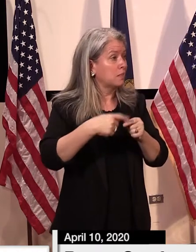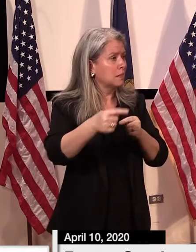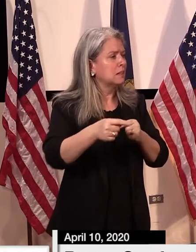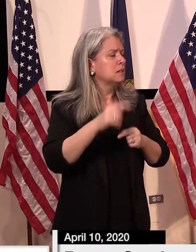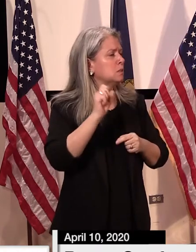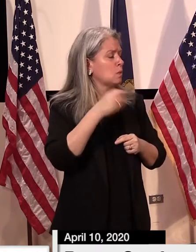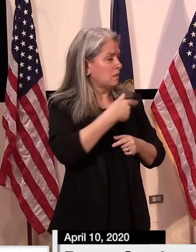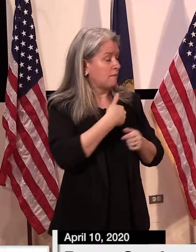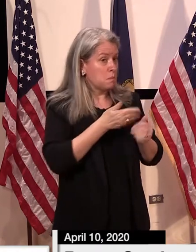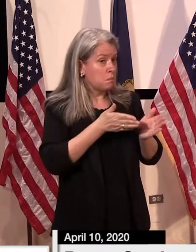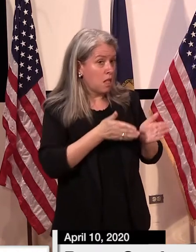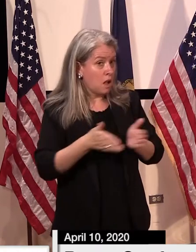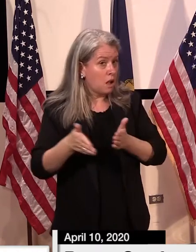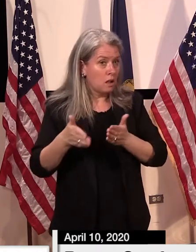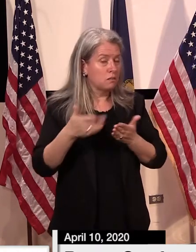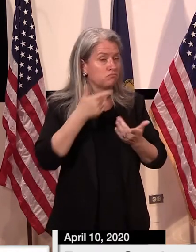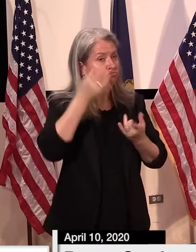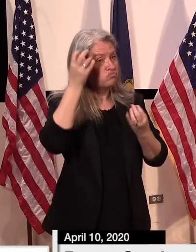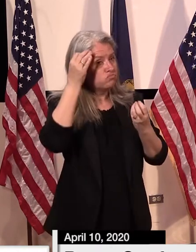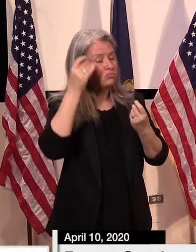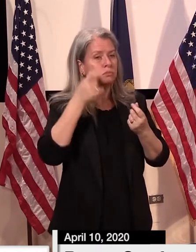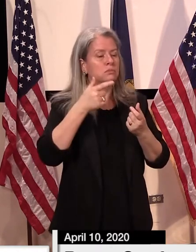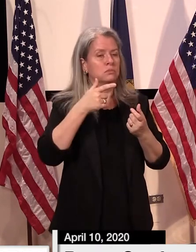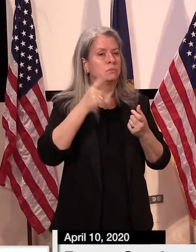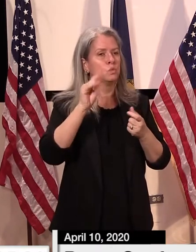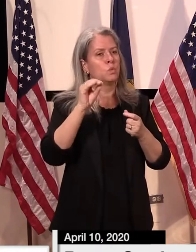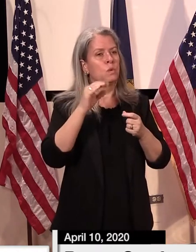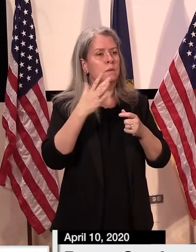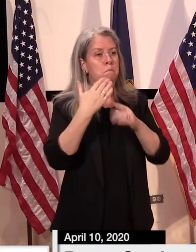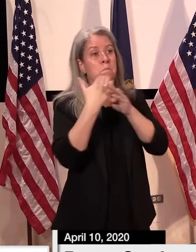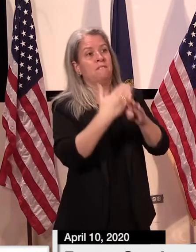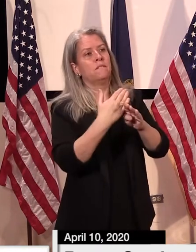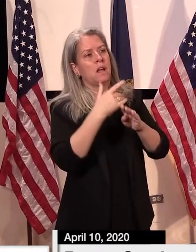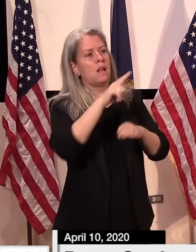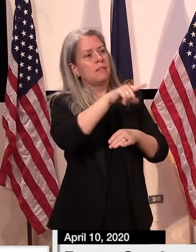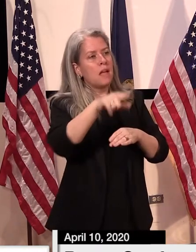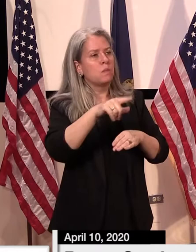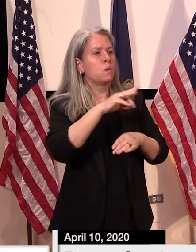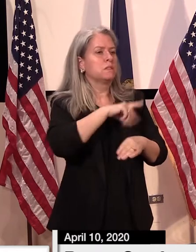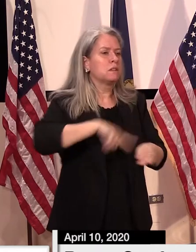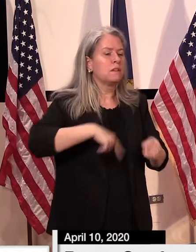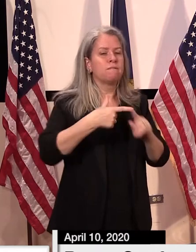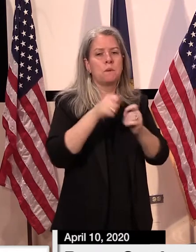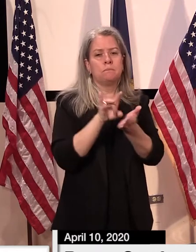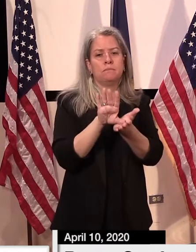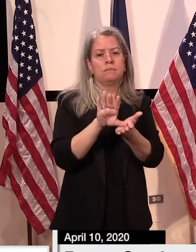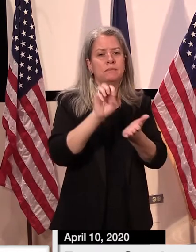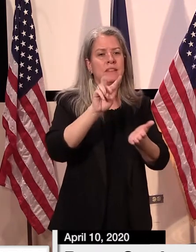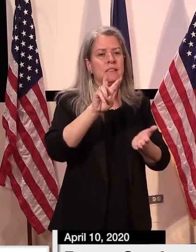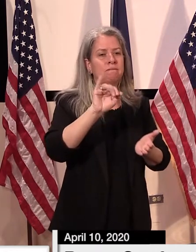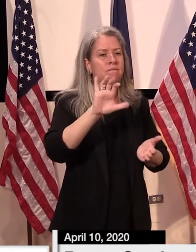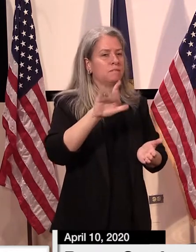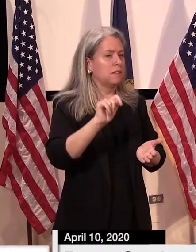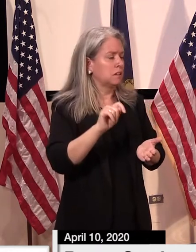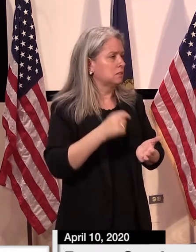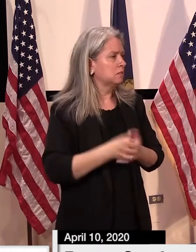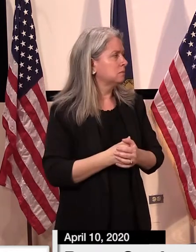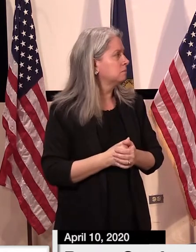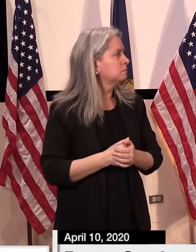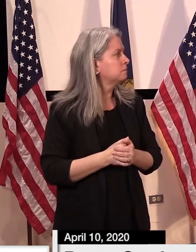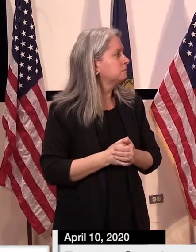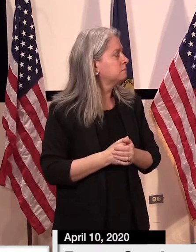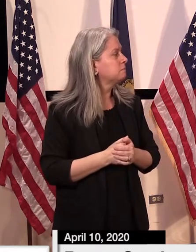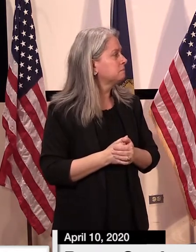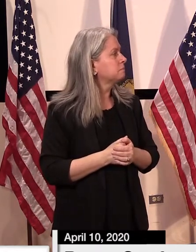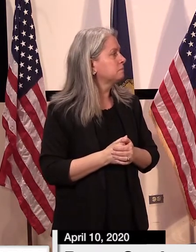I'm wondering if you have updated your consideration on that, if you planned to do anything in regards to renters in the state of Vermont. Yeah,